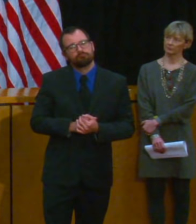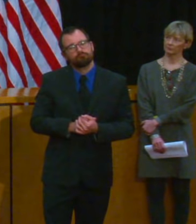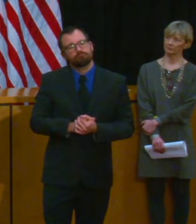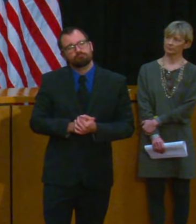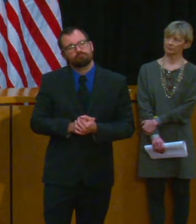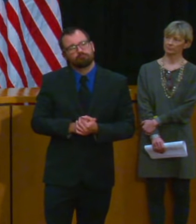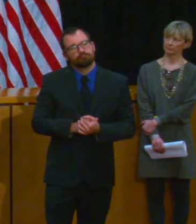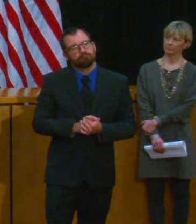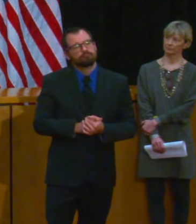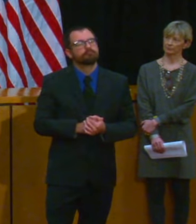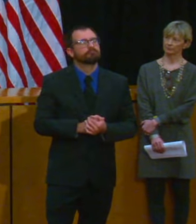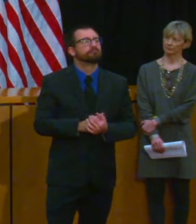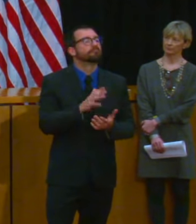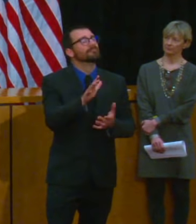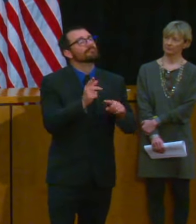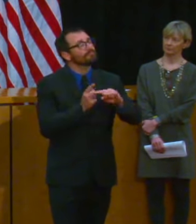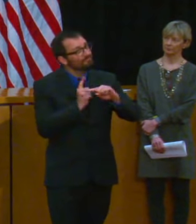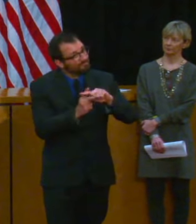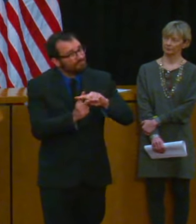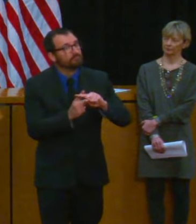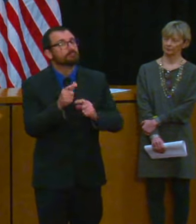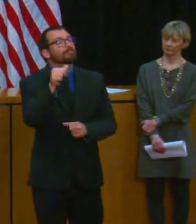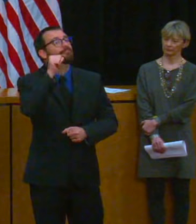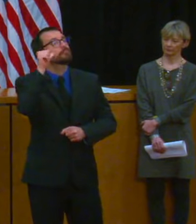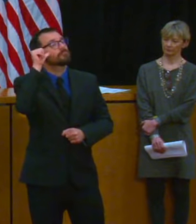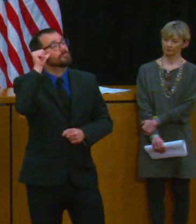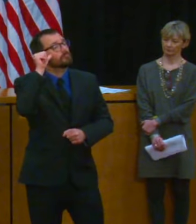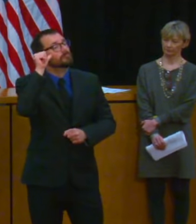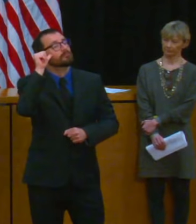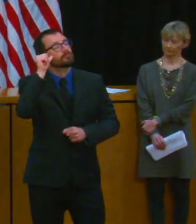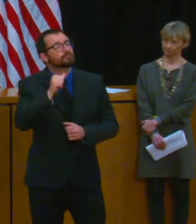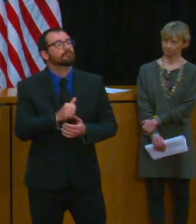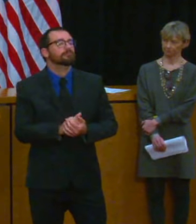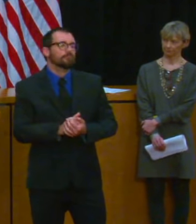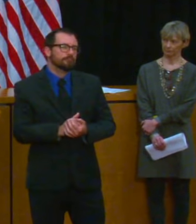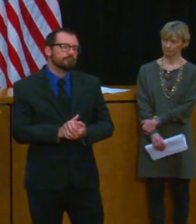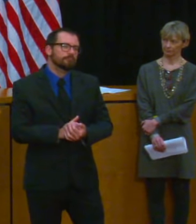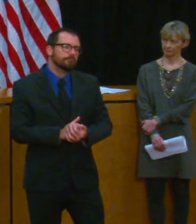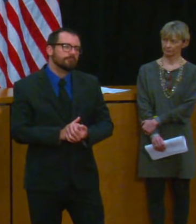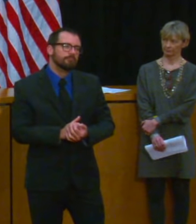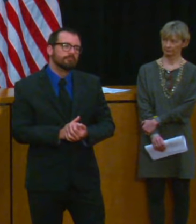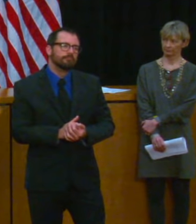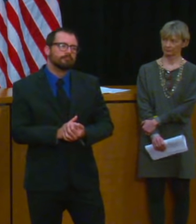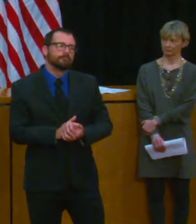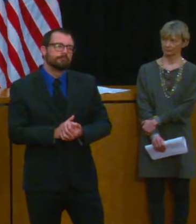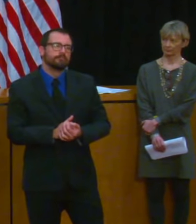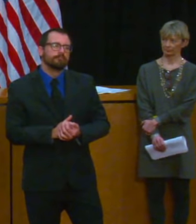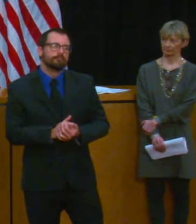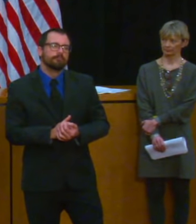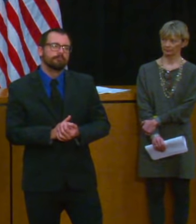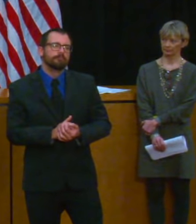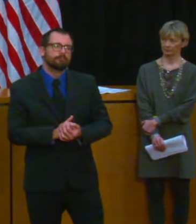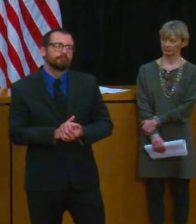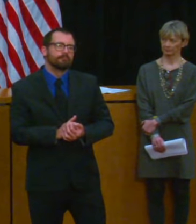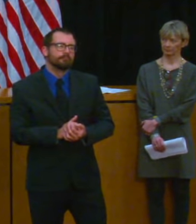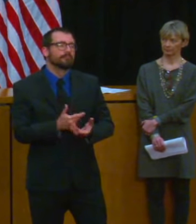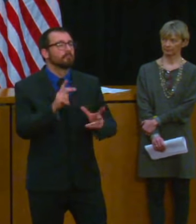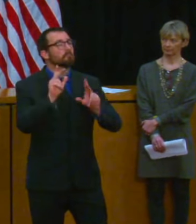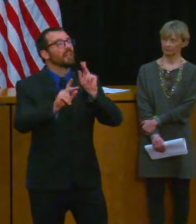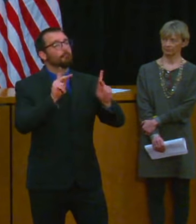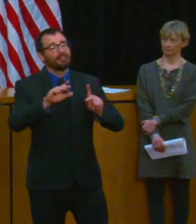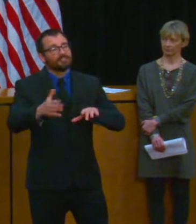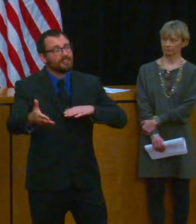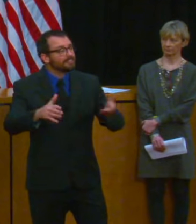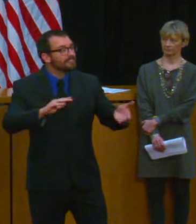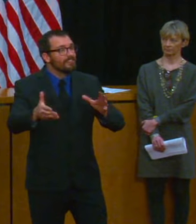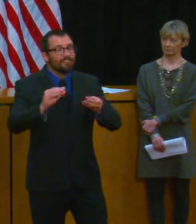I think many people know the longest sing largest single day increase of COVID-19 related deaths here in